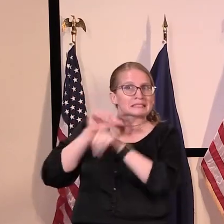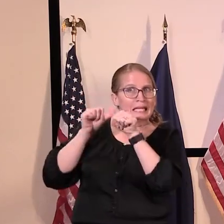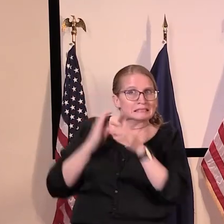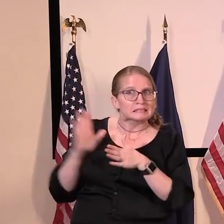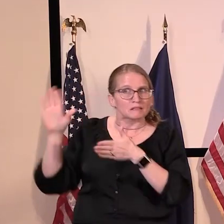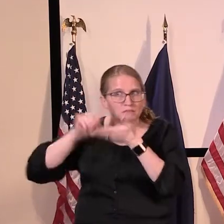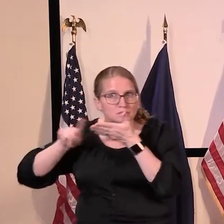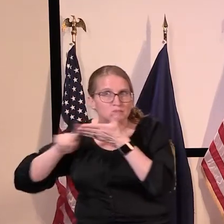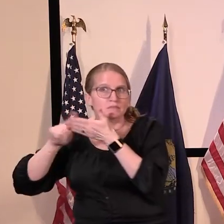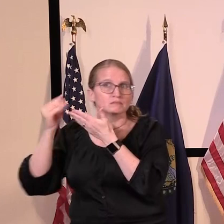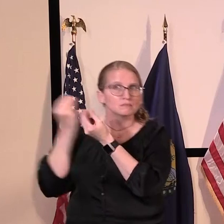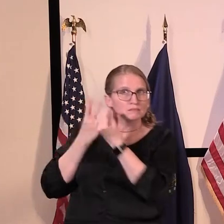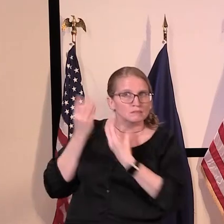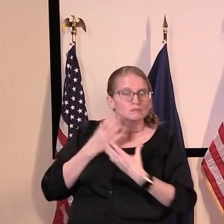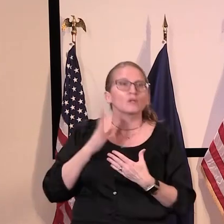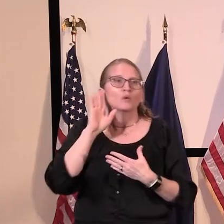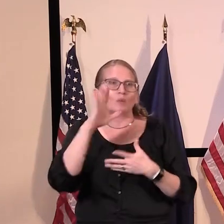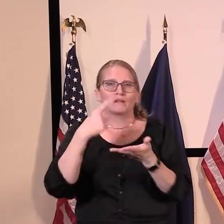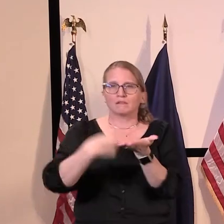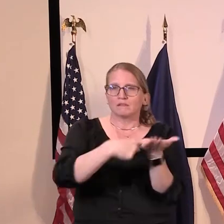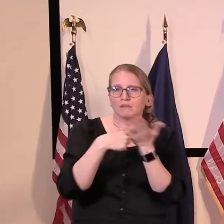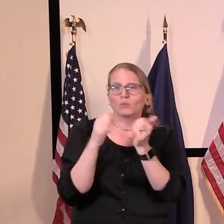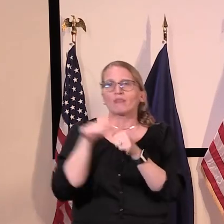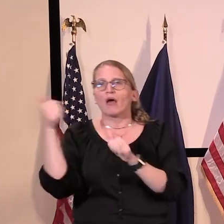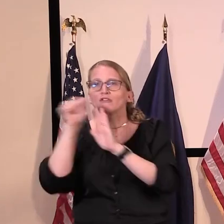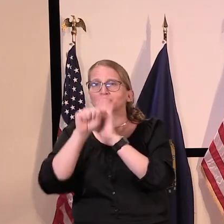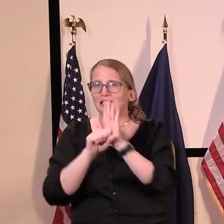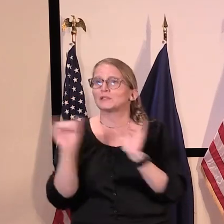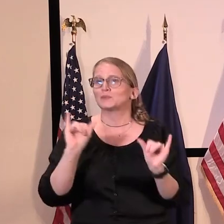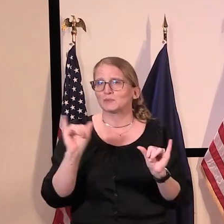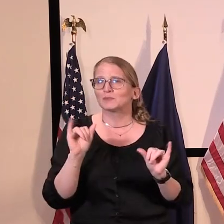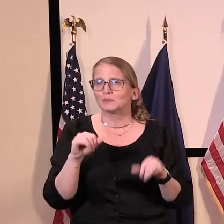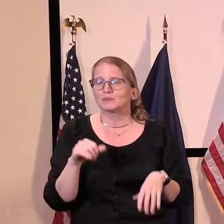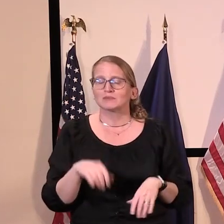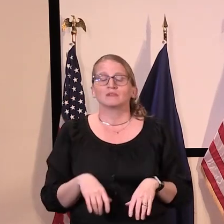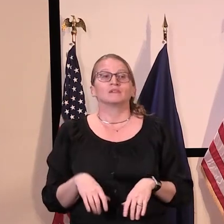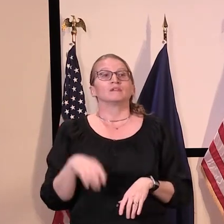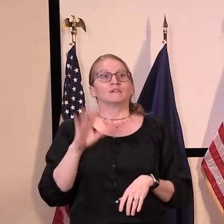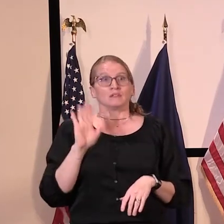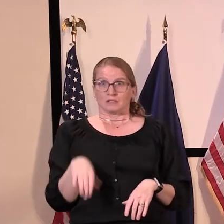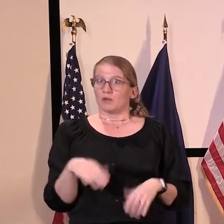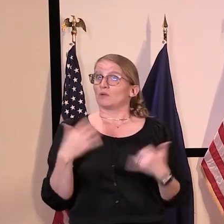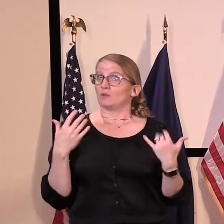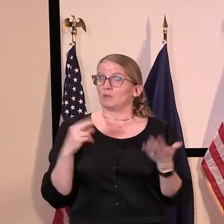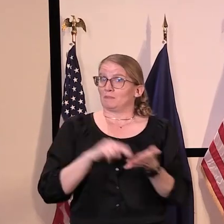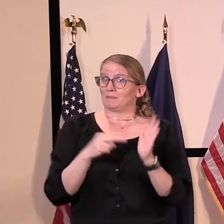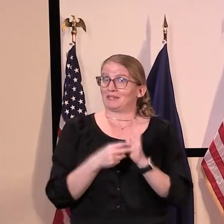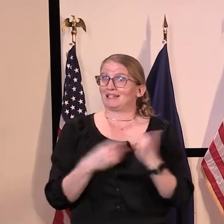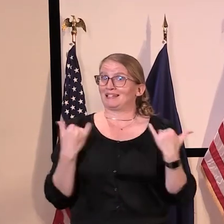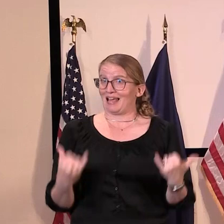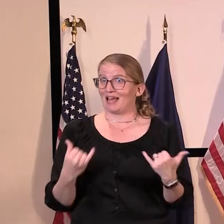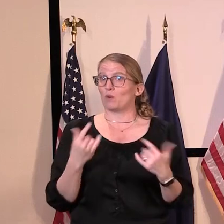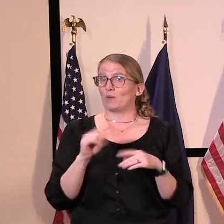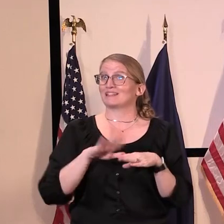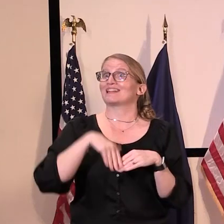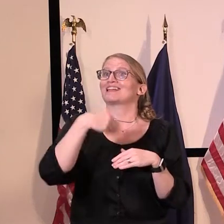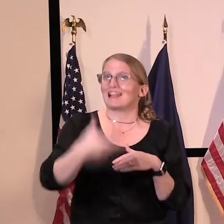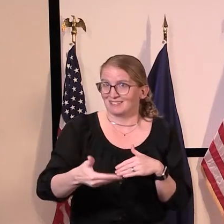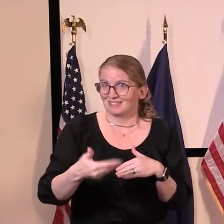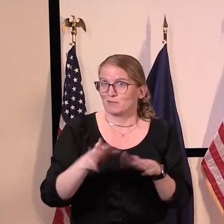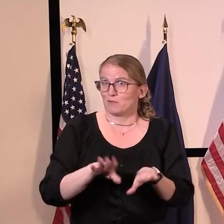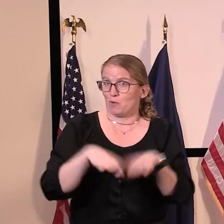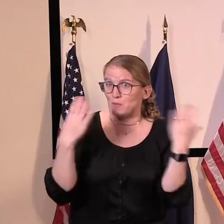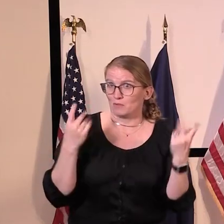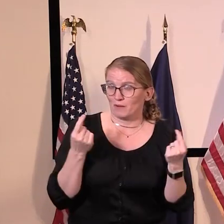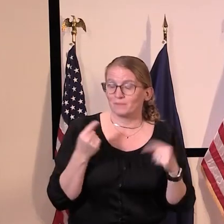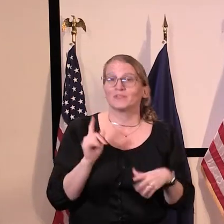With all these principles in mind, here's what our next small step forward will look like. Building on last week's order will